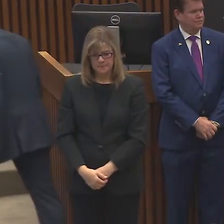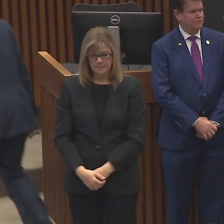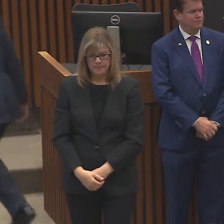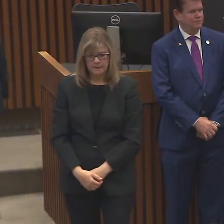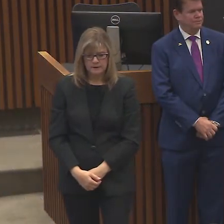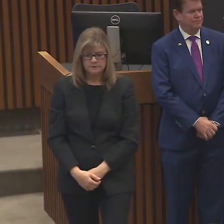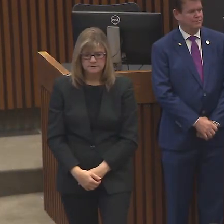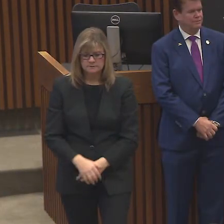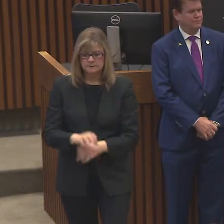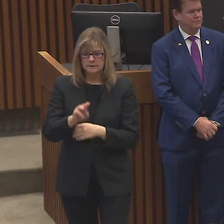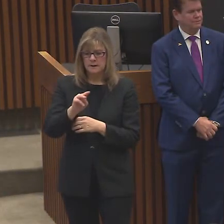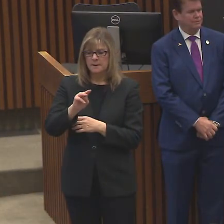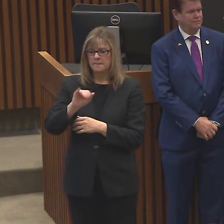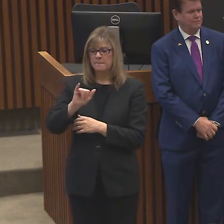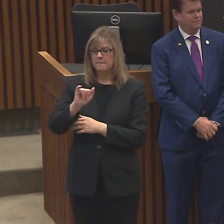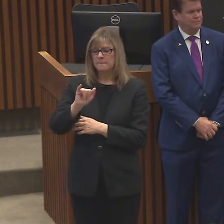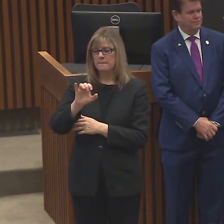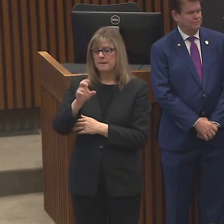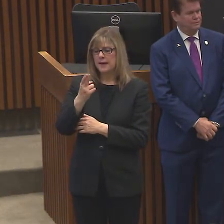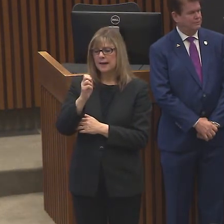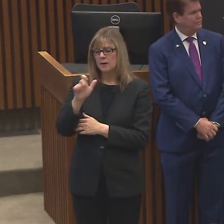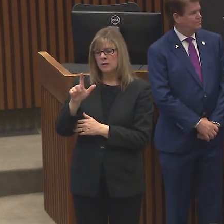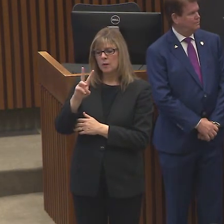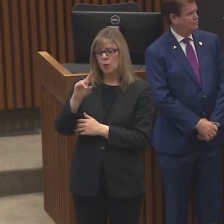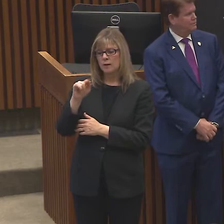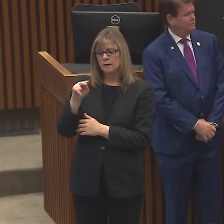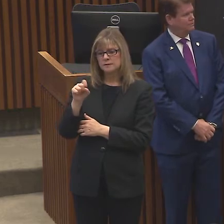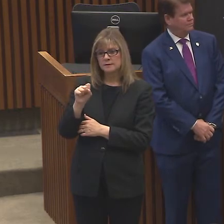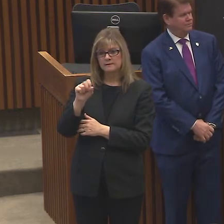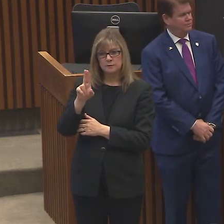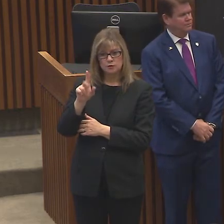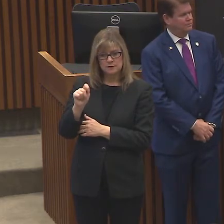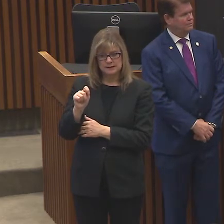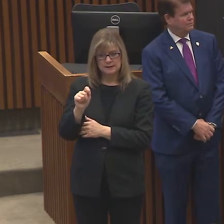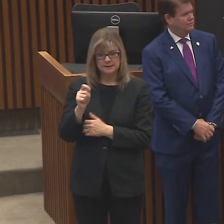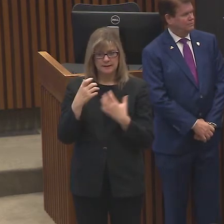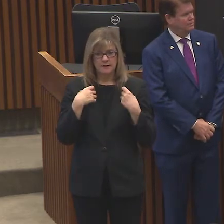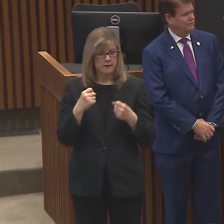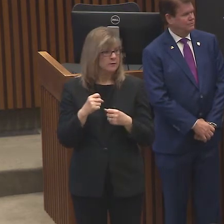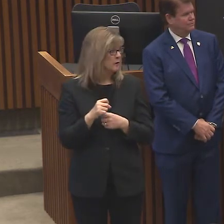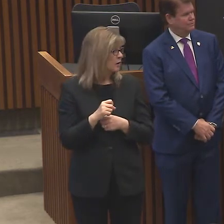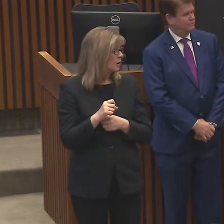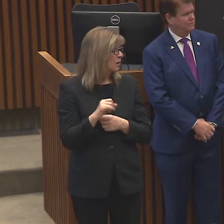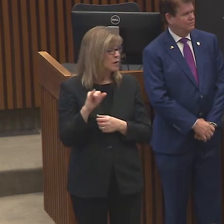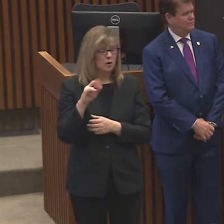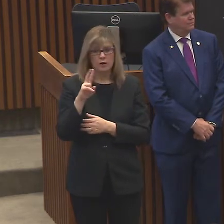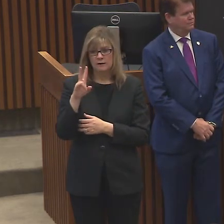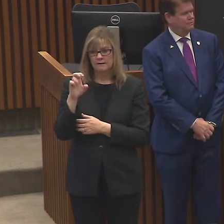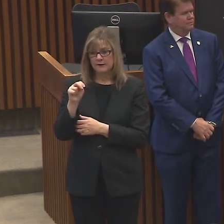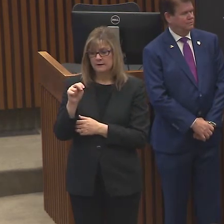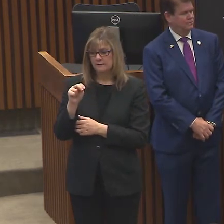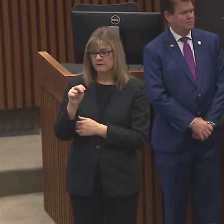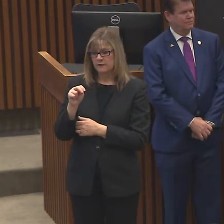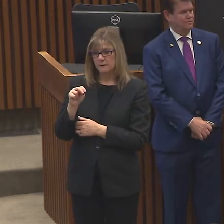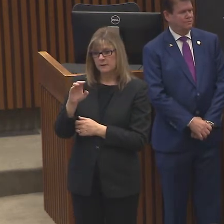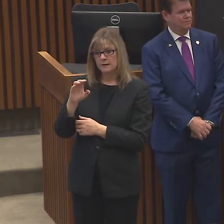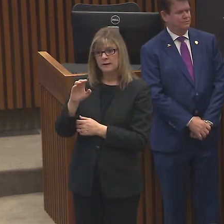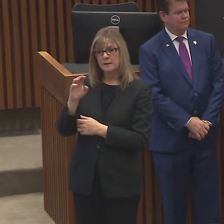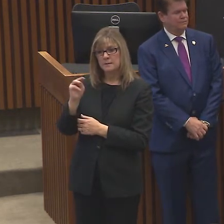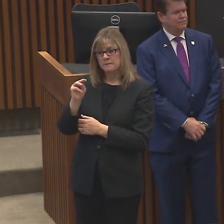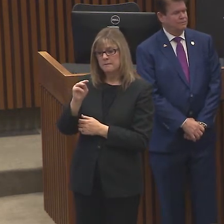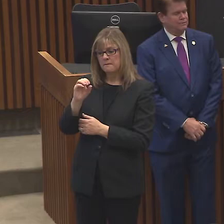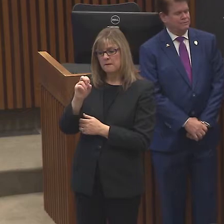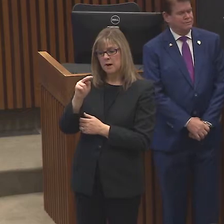Michael Williams from UT Health Science Center or Dr. Argenbright from Moncrief Cancer Institute and then we've got Rick Merrill from